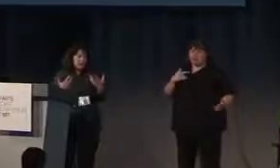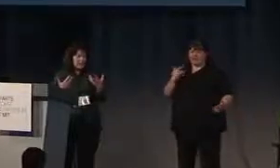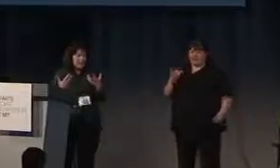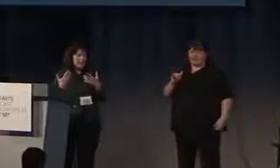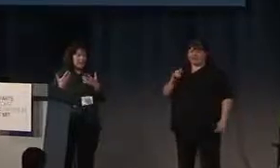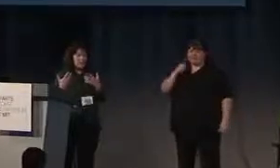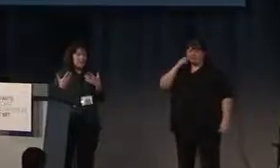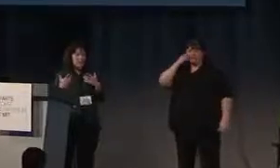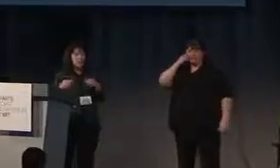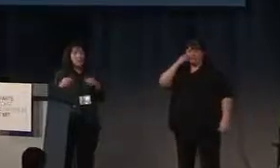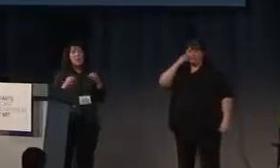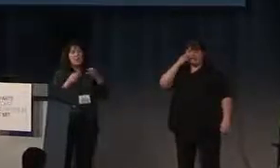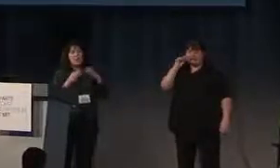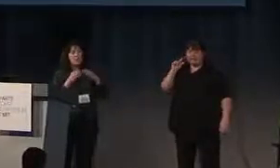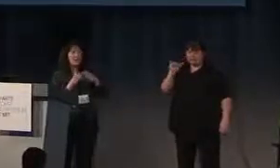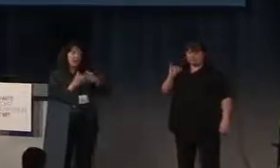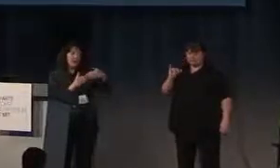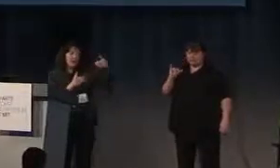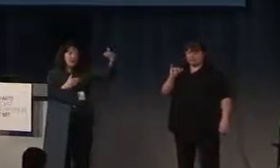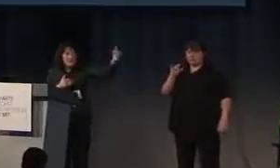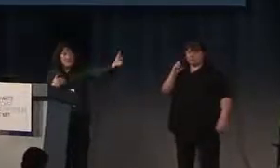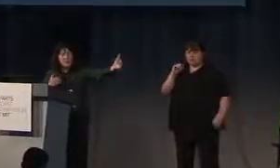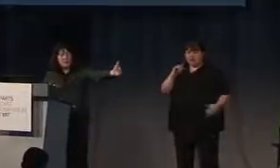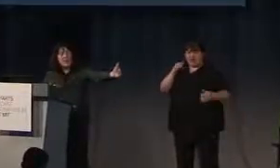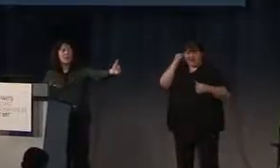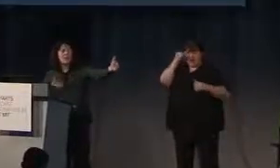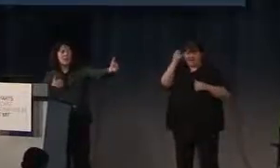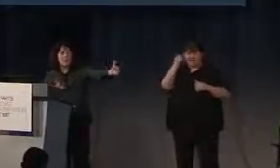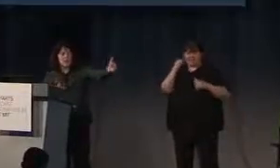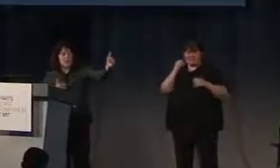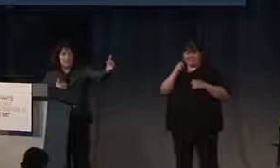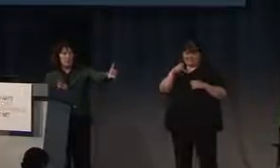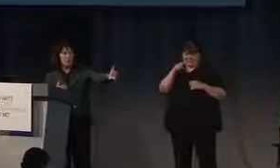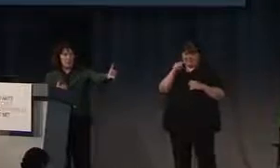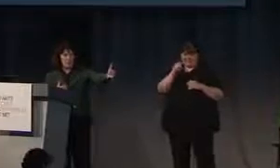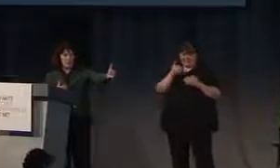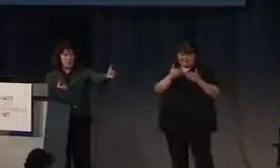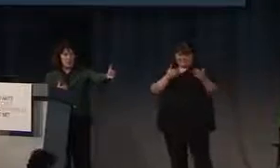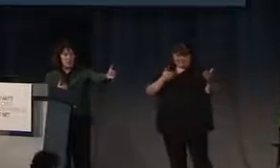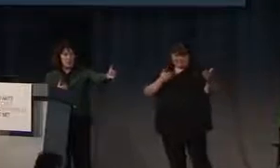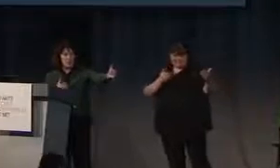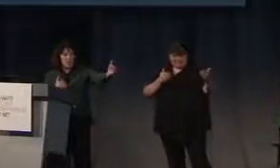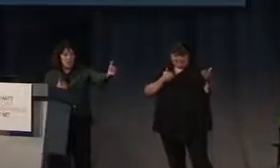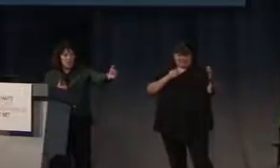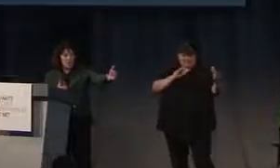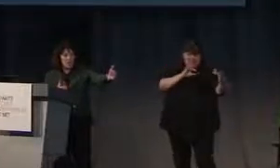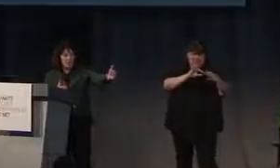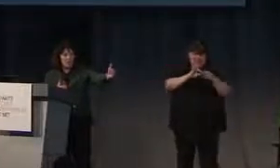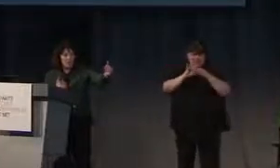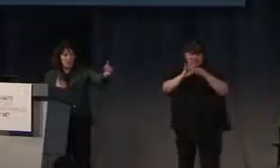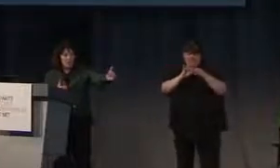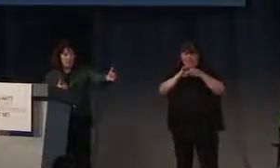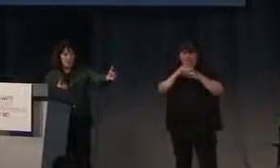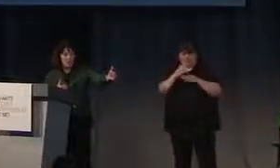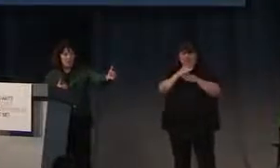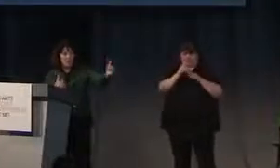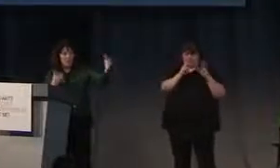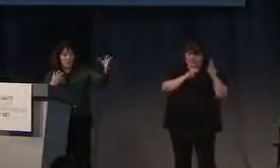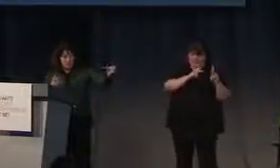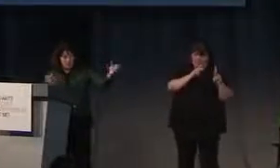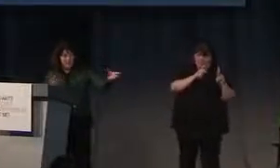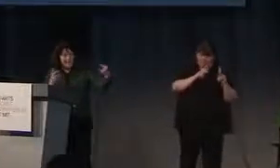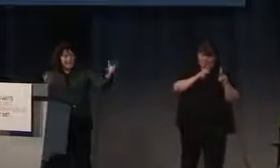like skin a little bit, too. So this idea of spatializing the relationship between people